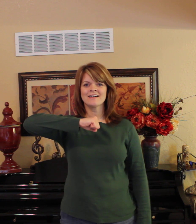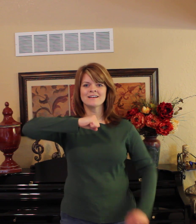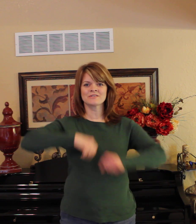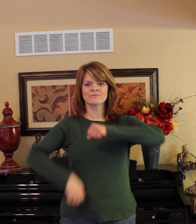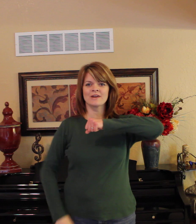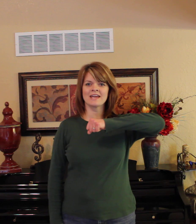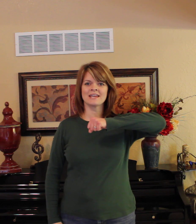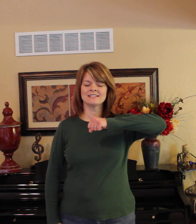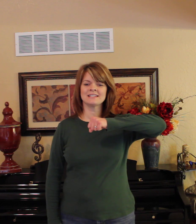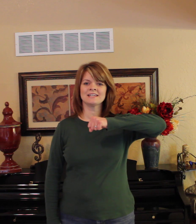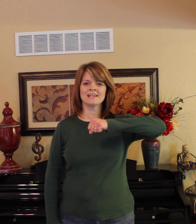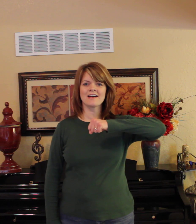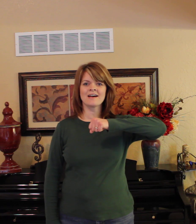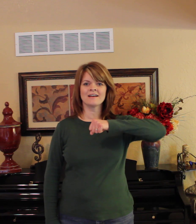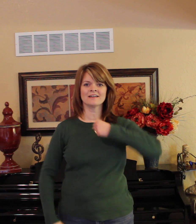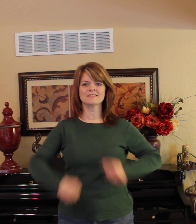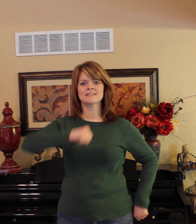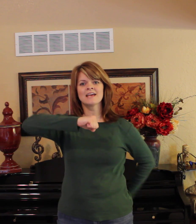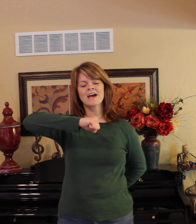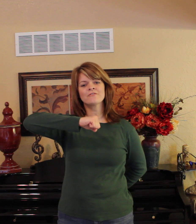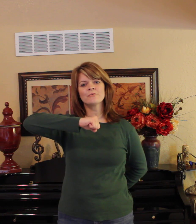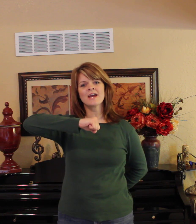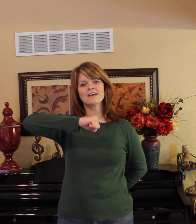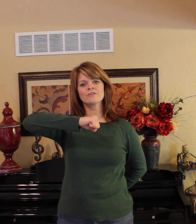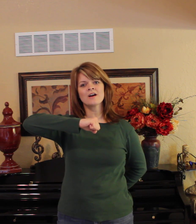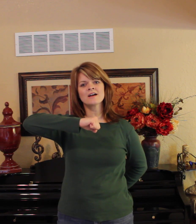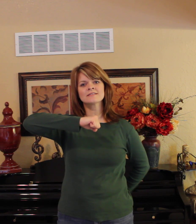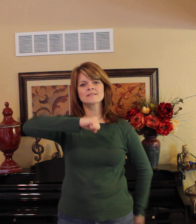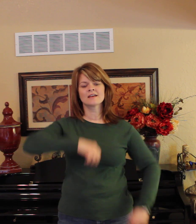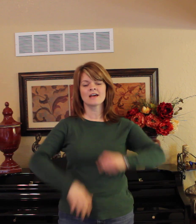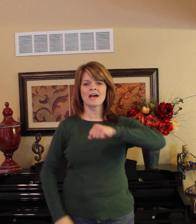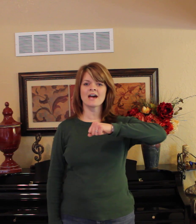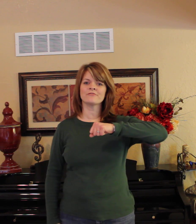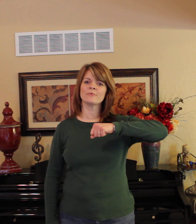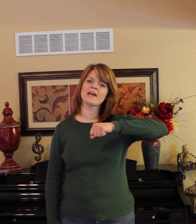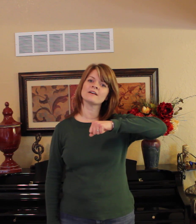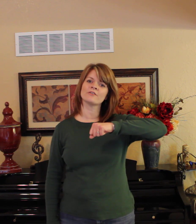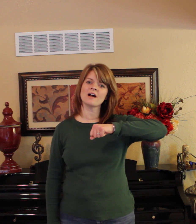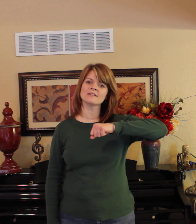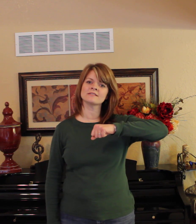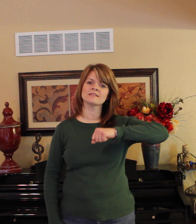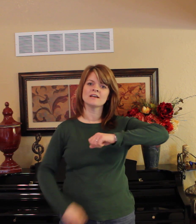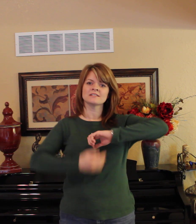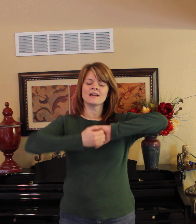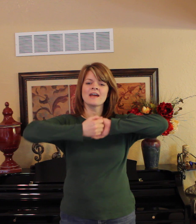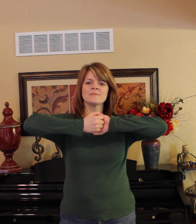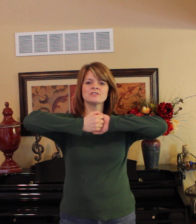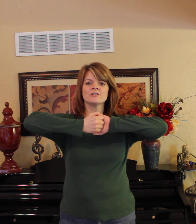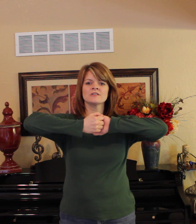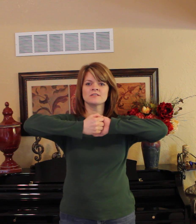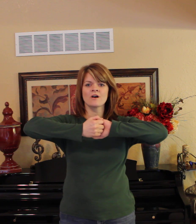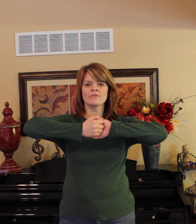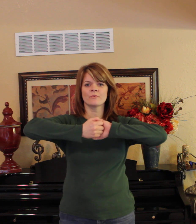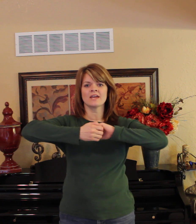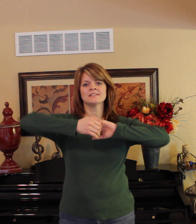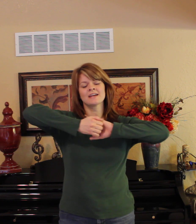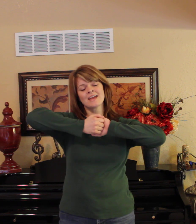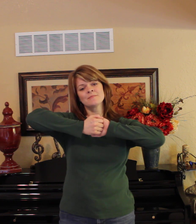Radius, radius is halfway across, halfway across, diameter is all the way, diameter